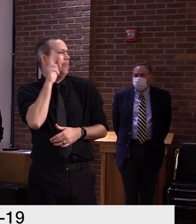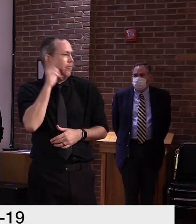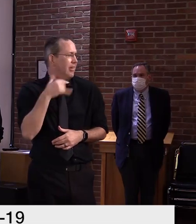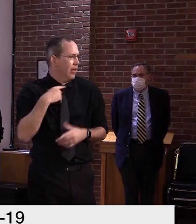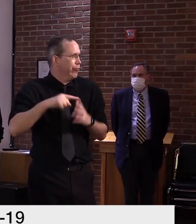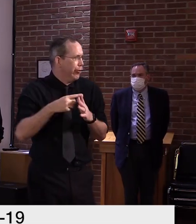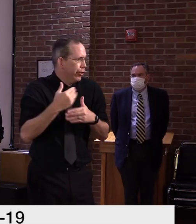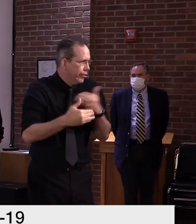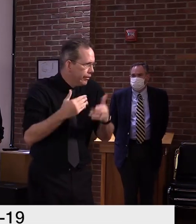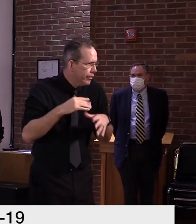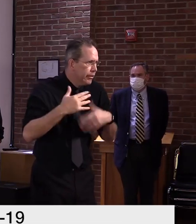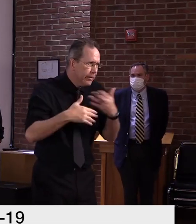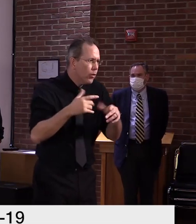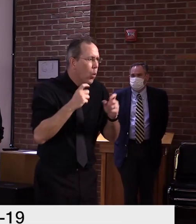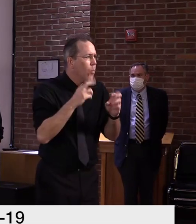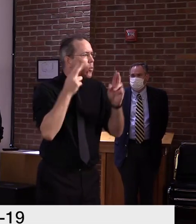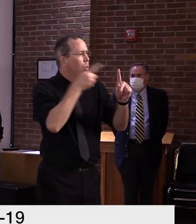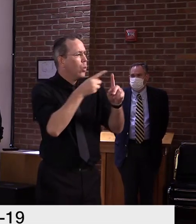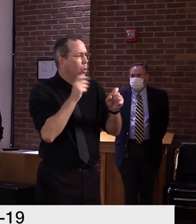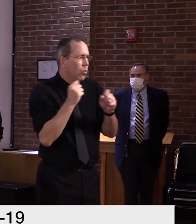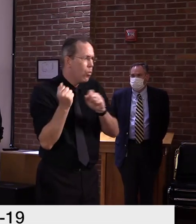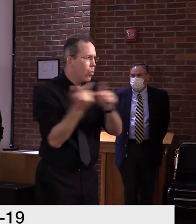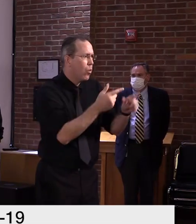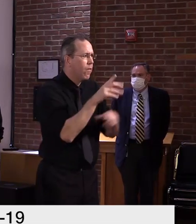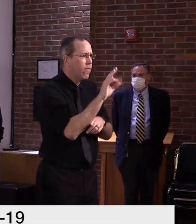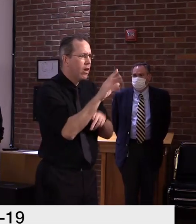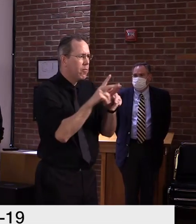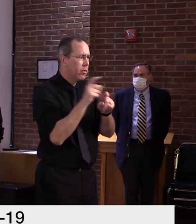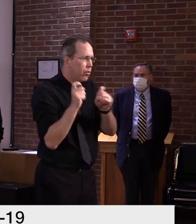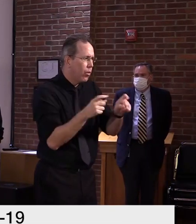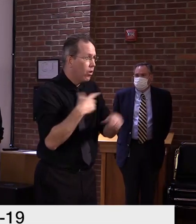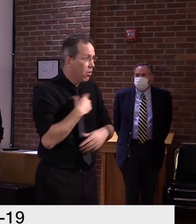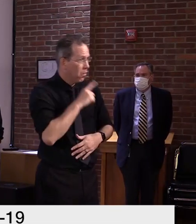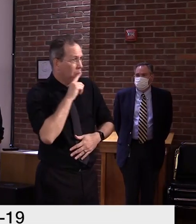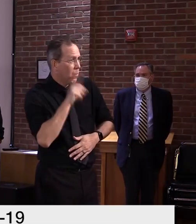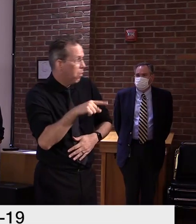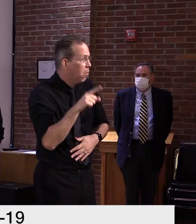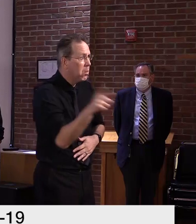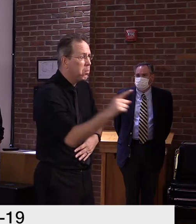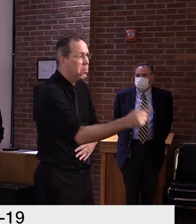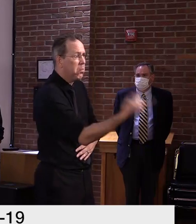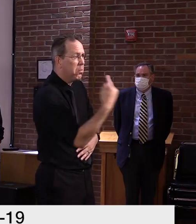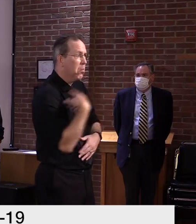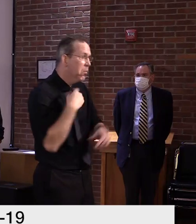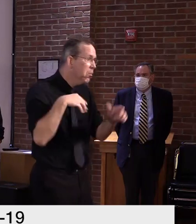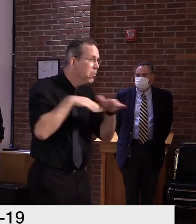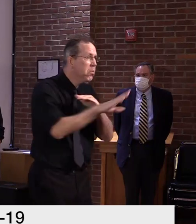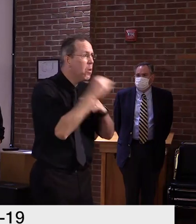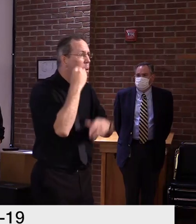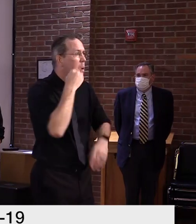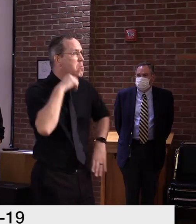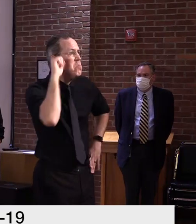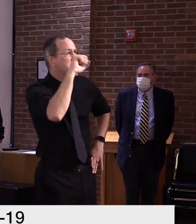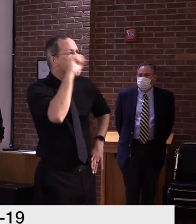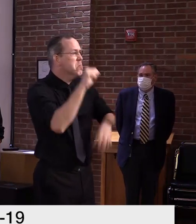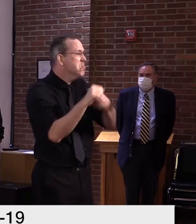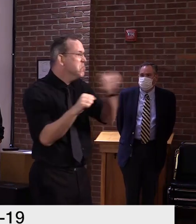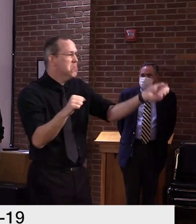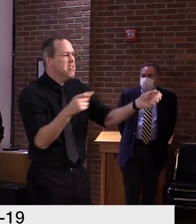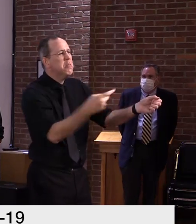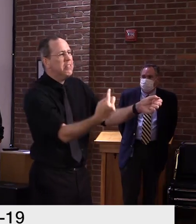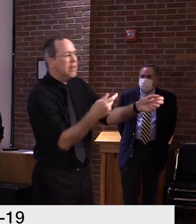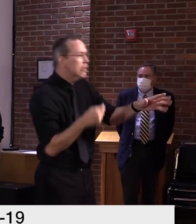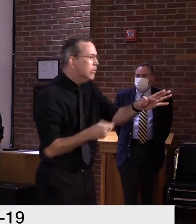Needless to say, we can't go to their home, grab them by the arm and say, go get tested. So